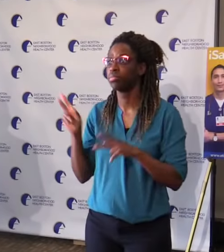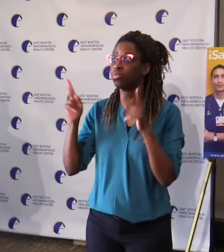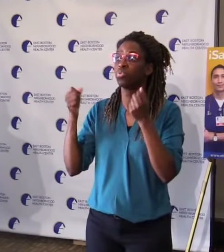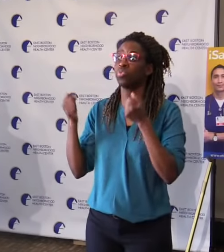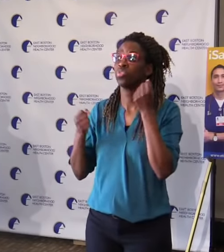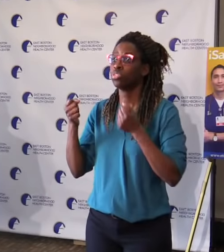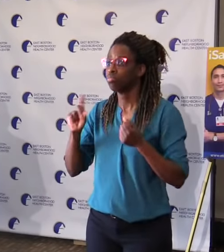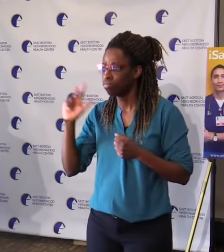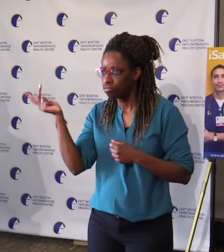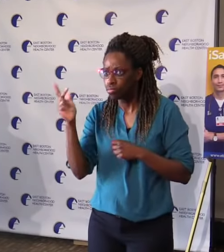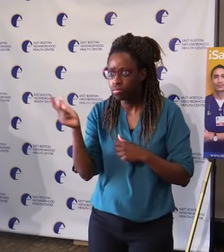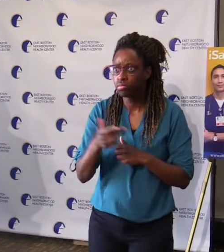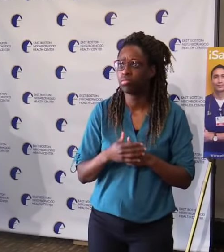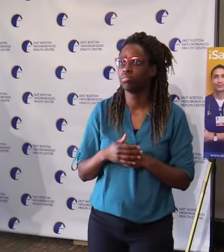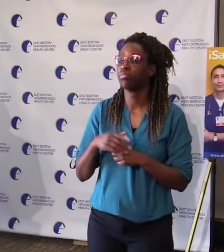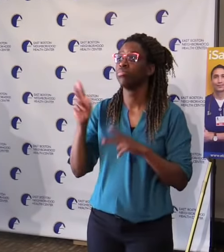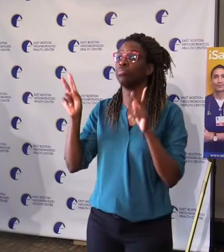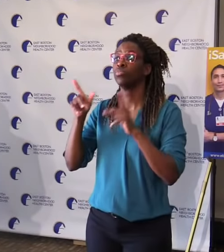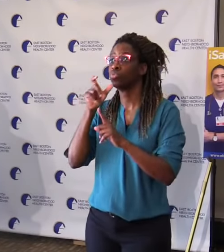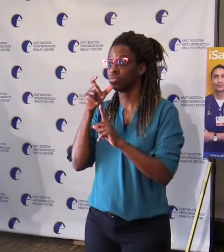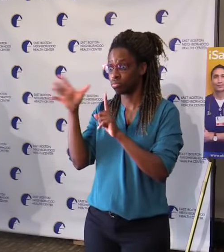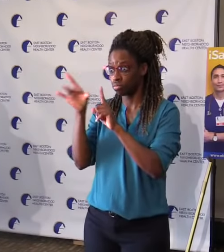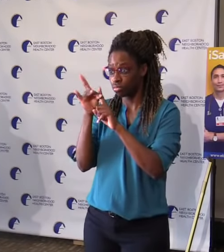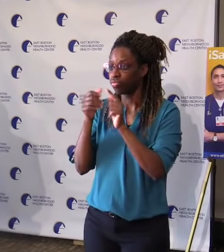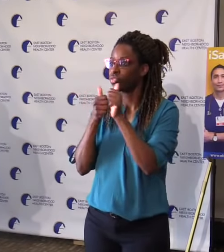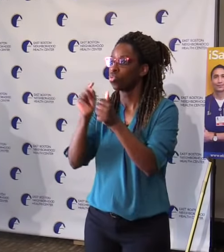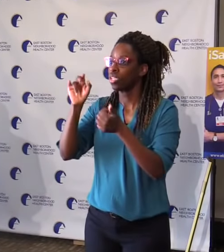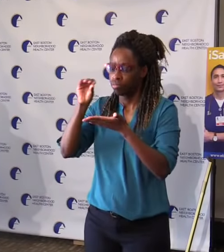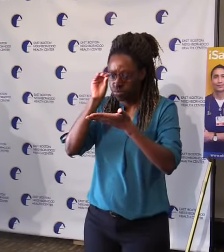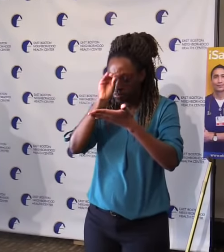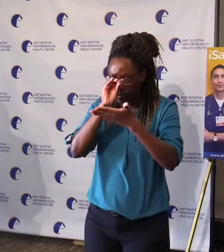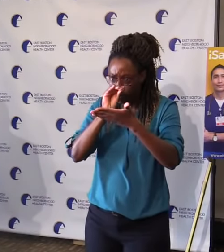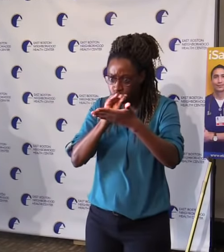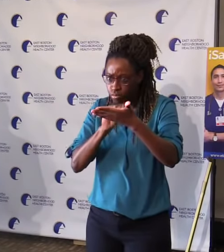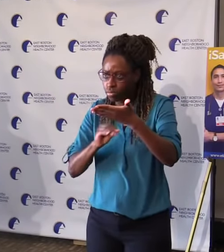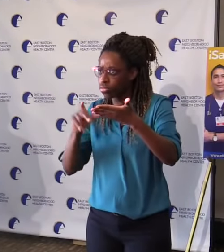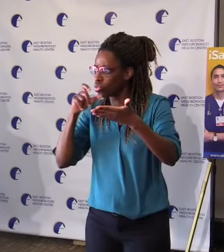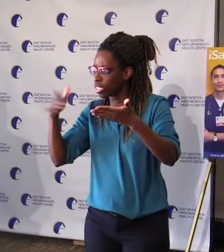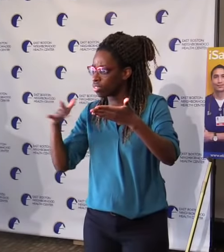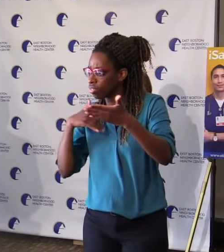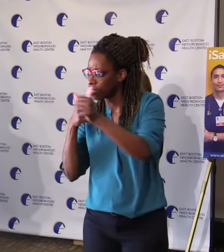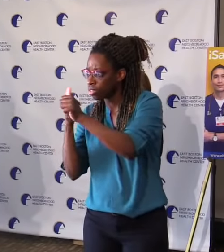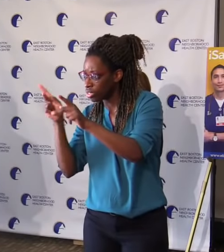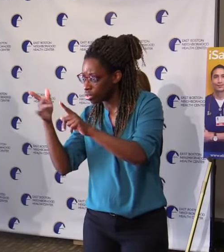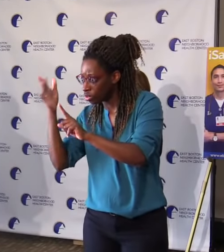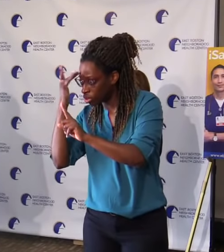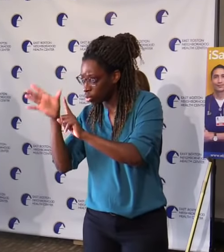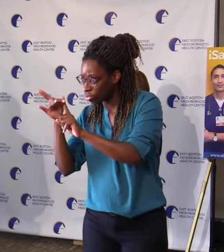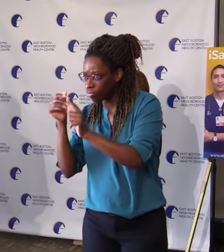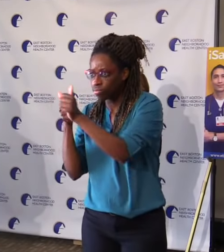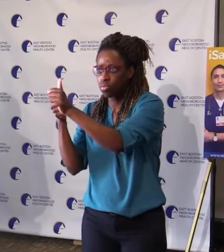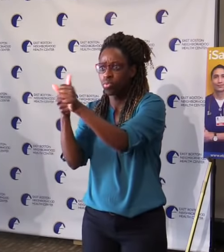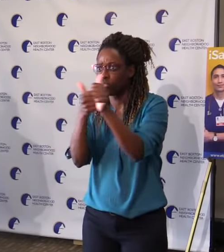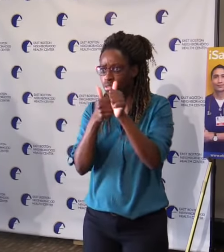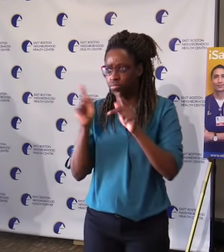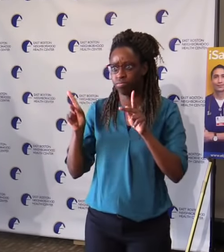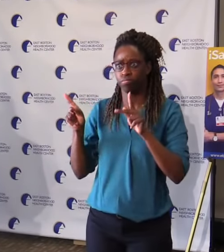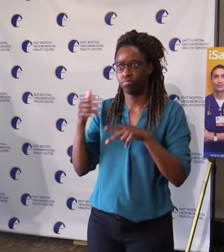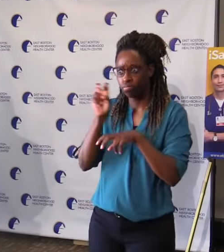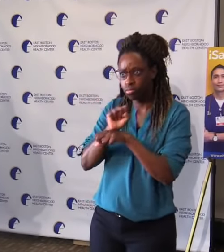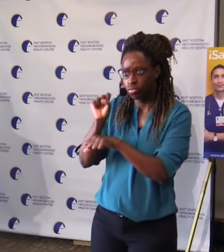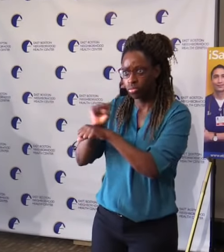clinicians to the Boston Hope and other field hospitals. We have waived cost shares for telehealth visits and for COVID